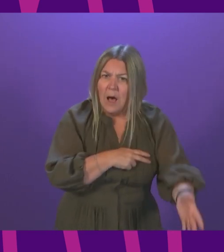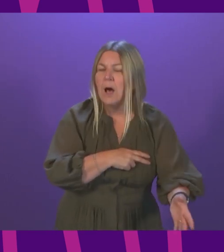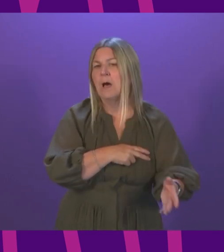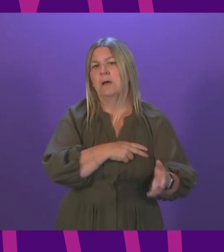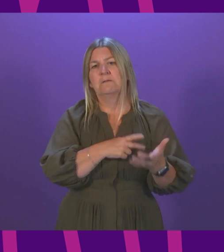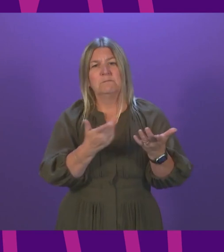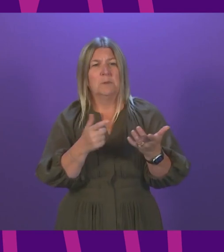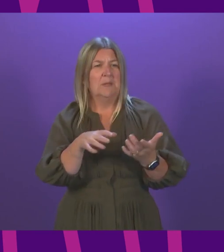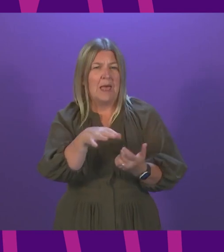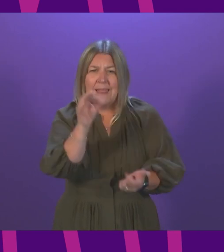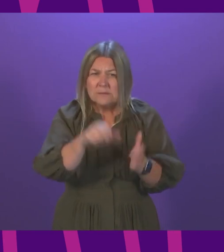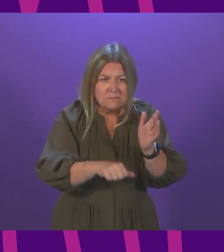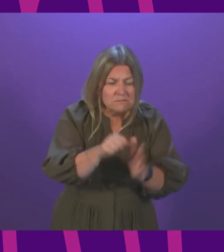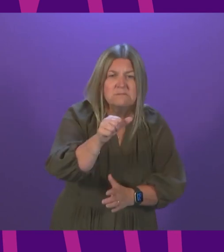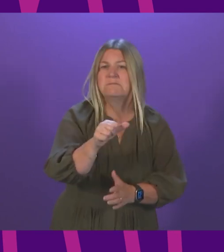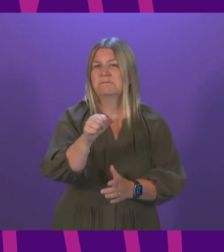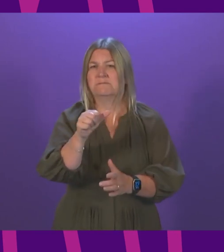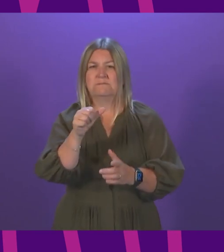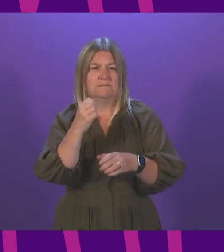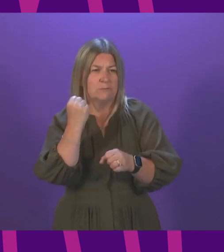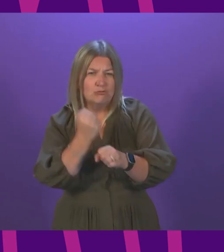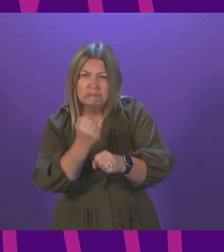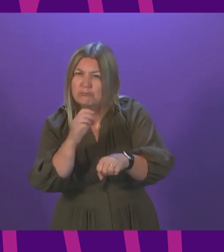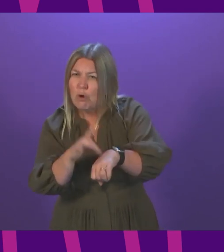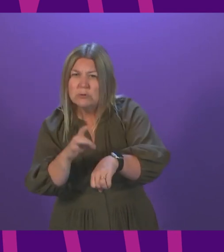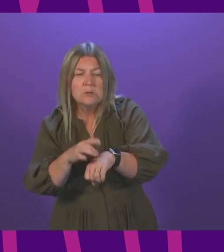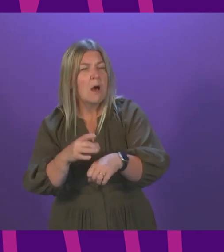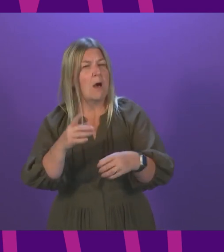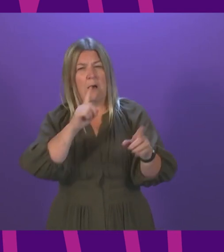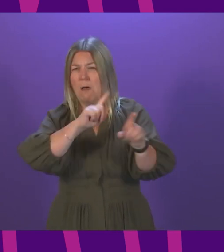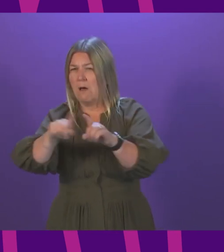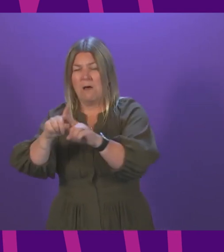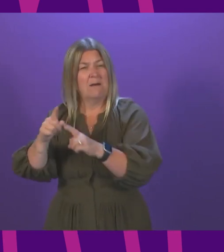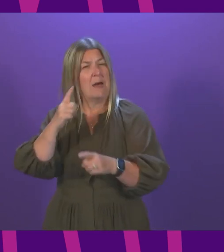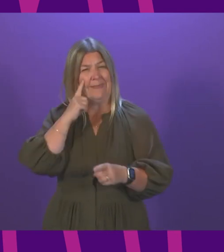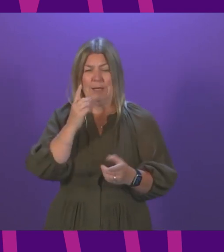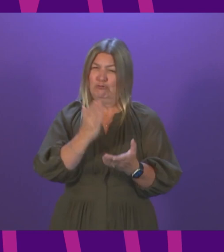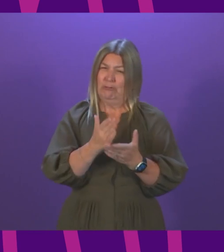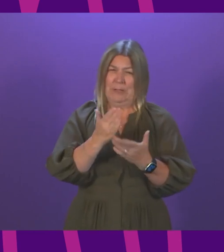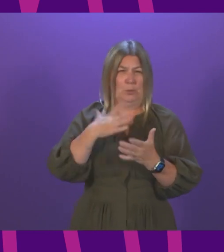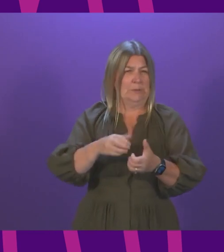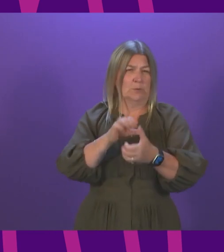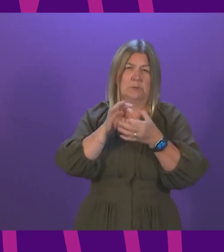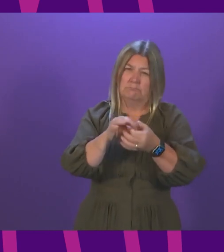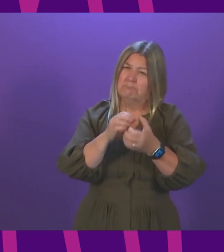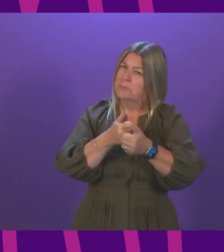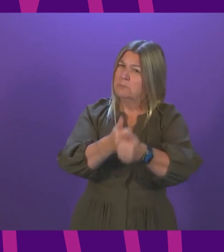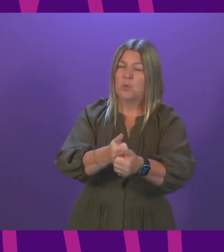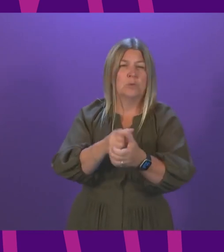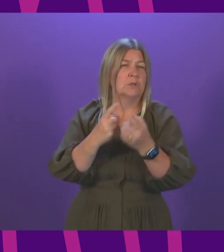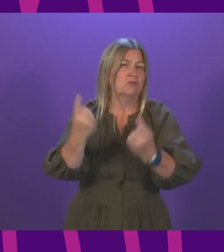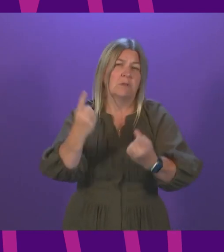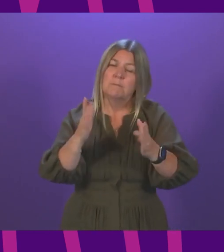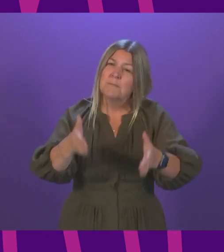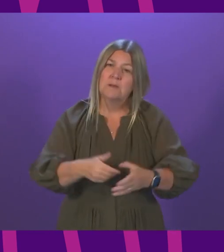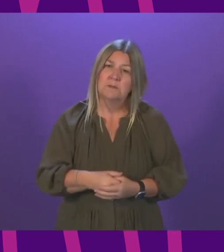activity or local GP practices. The following months are going to require all of us to come together to support one another, as we are seeing through the brilliant response to the